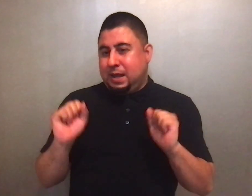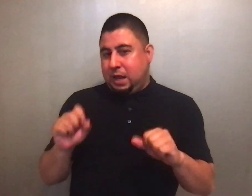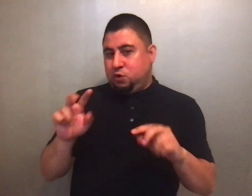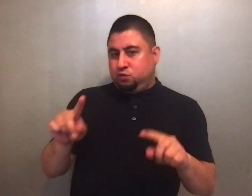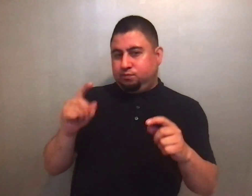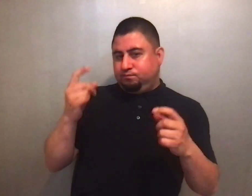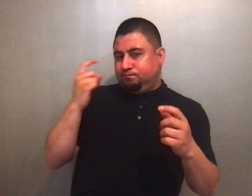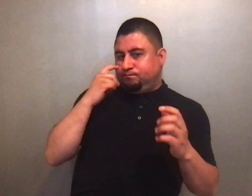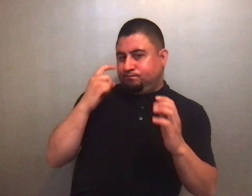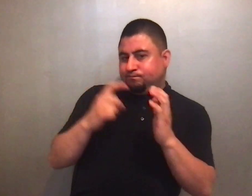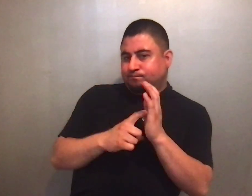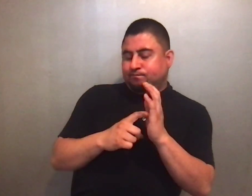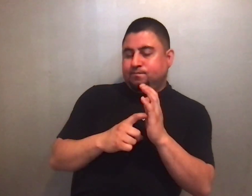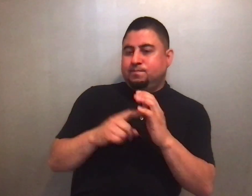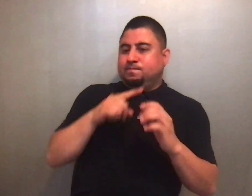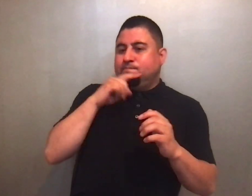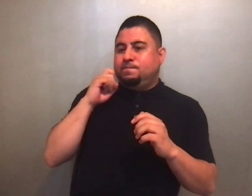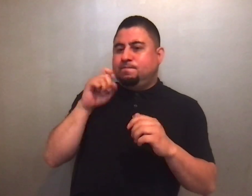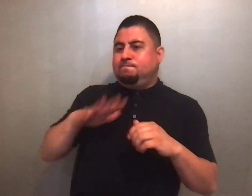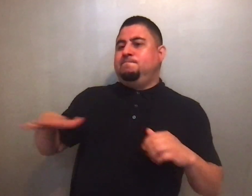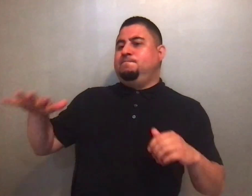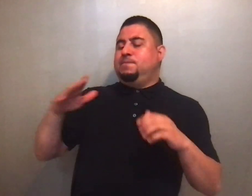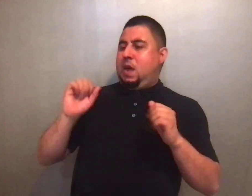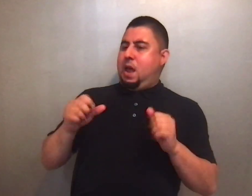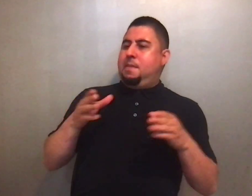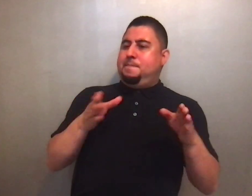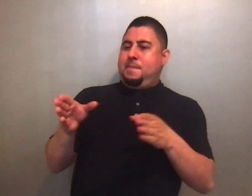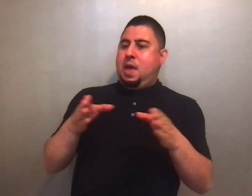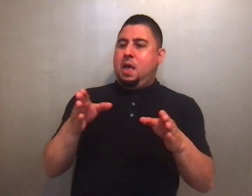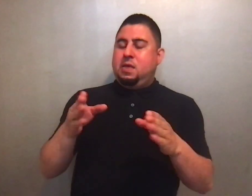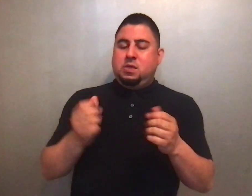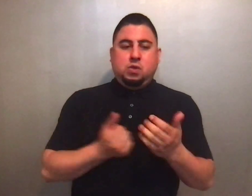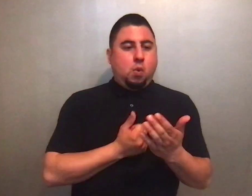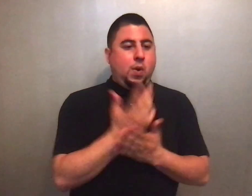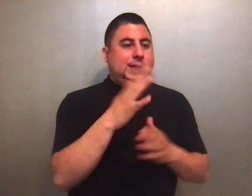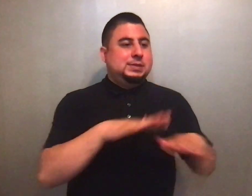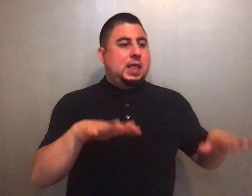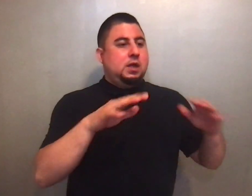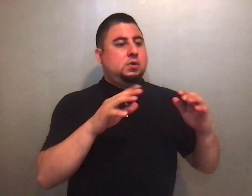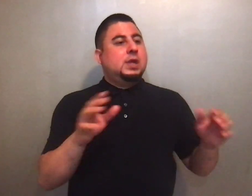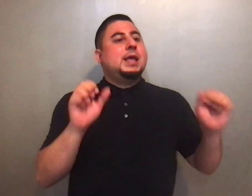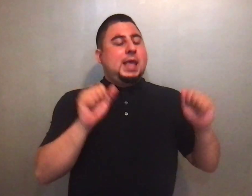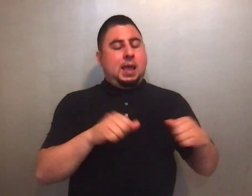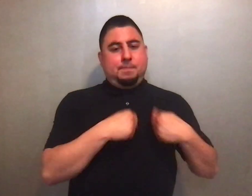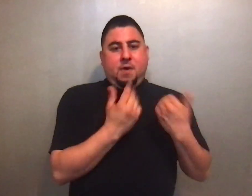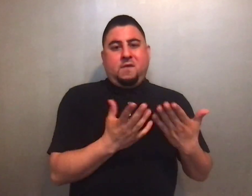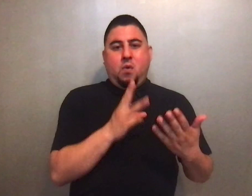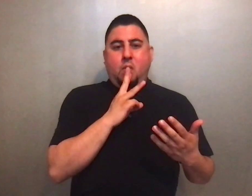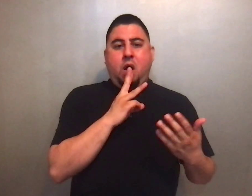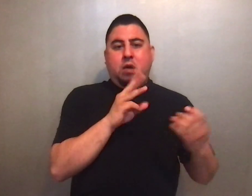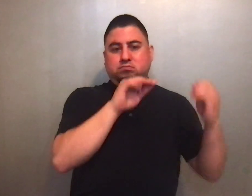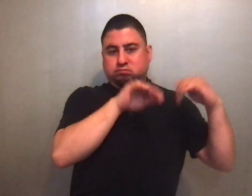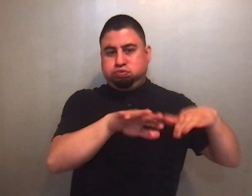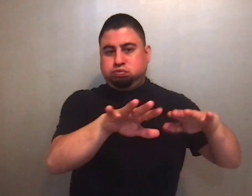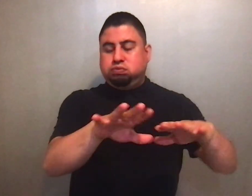In the desert I make a way, in the wasteland rivers, wild beasts honor me,